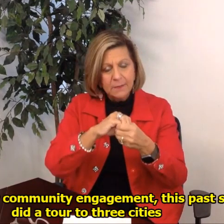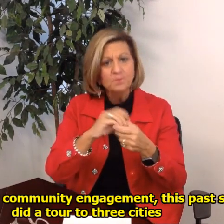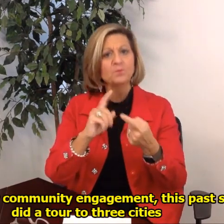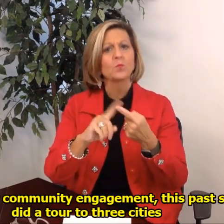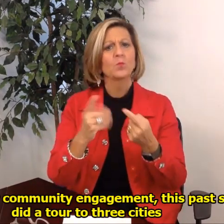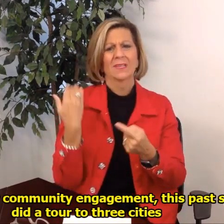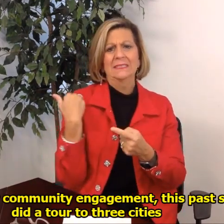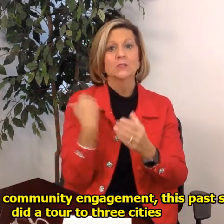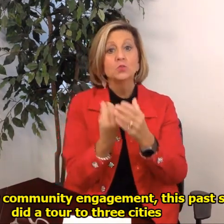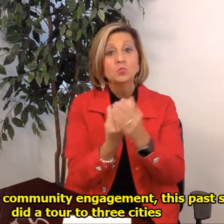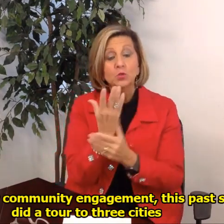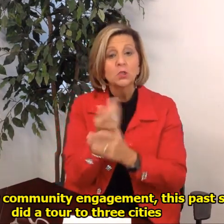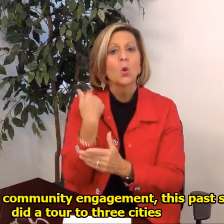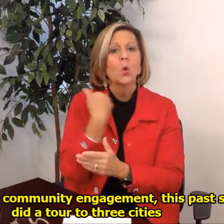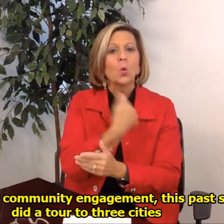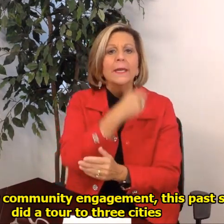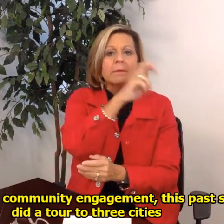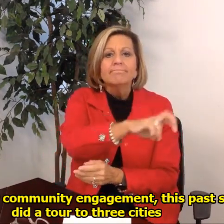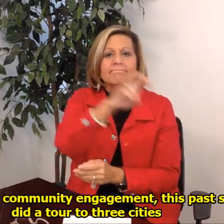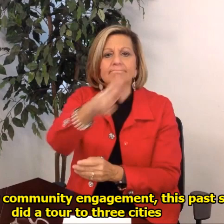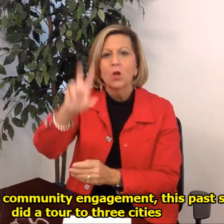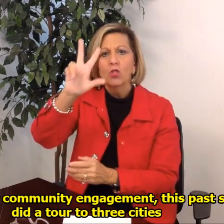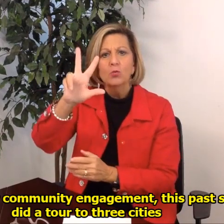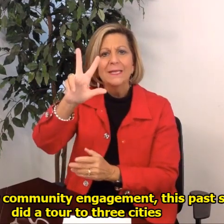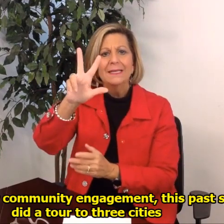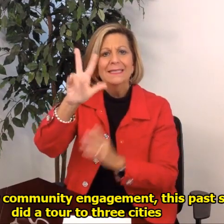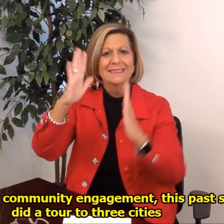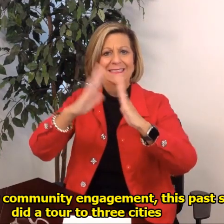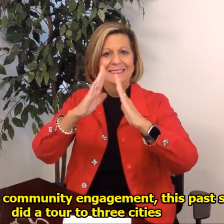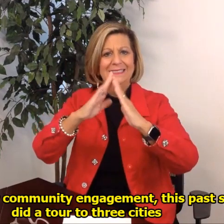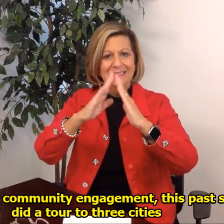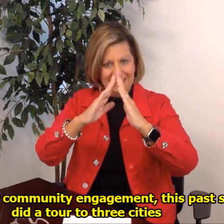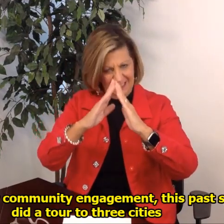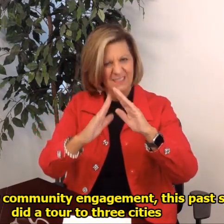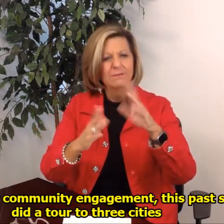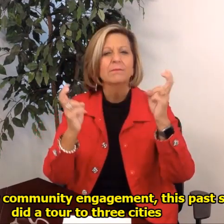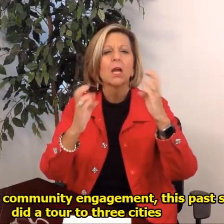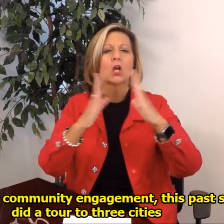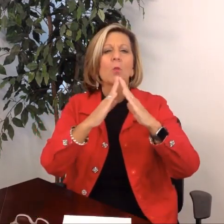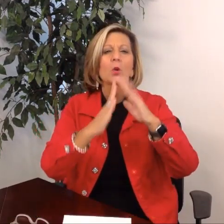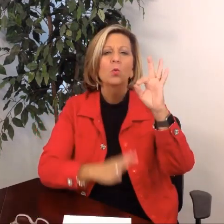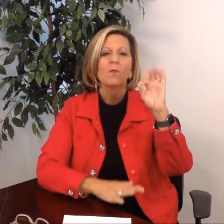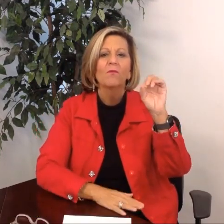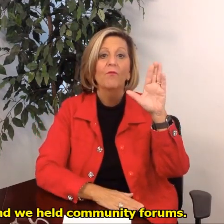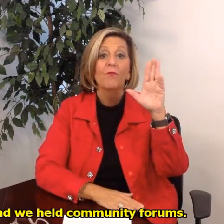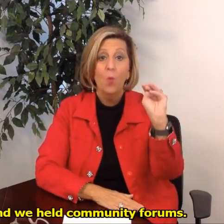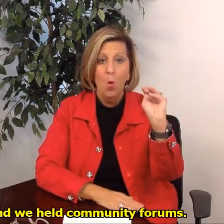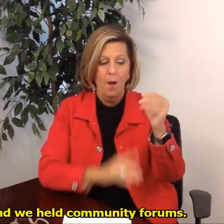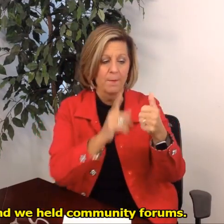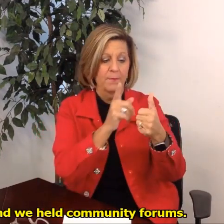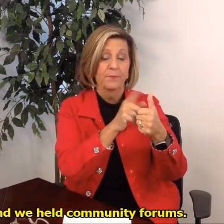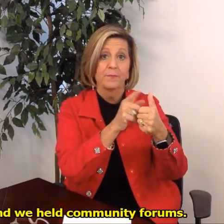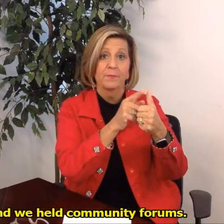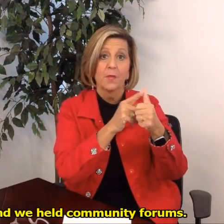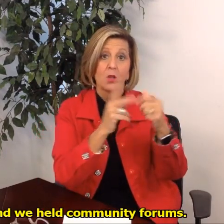community engagement this past spring we did a tour to three cities and we held community forums